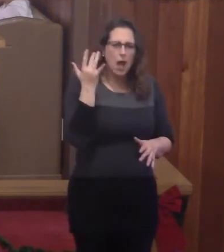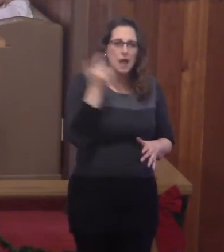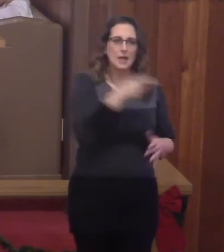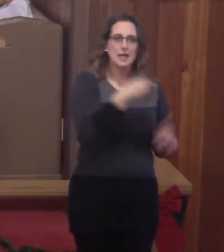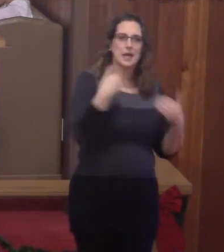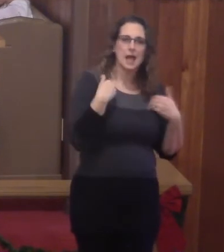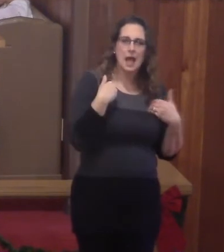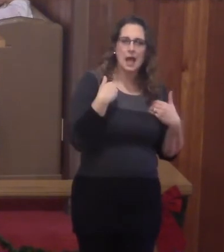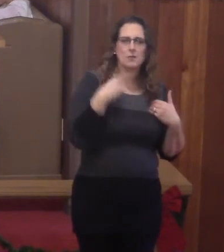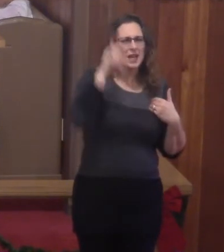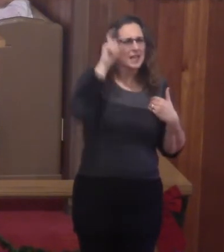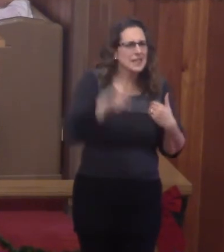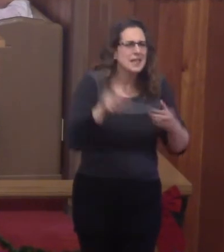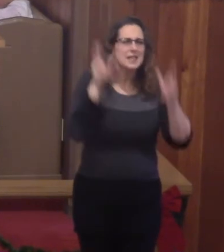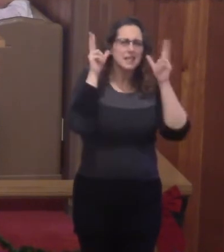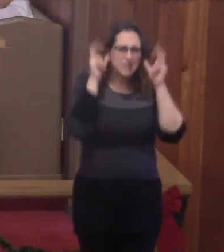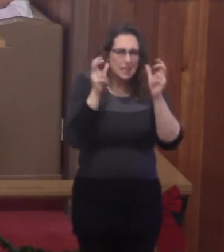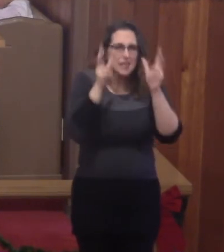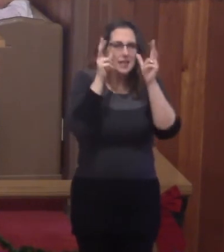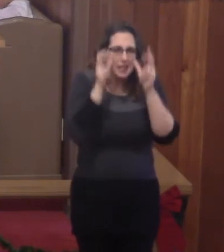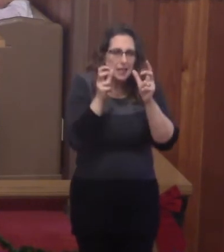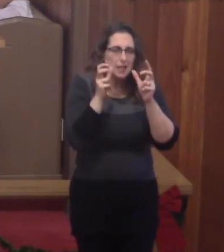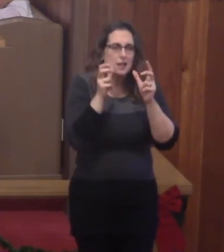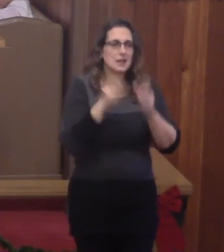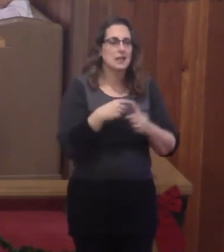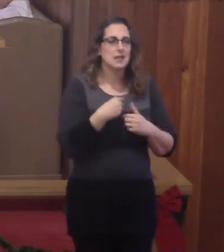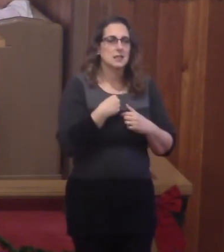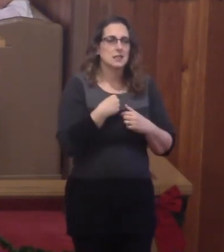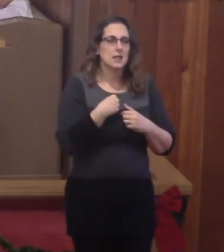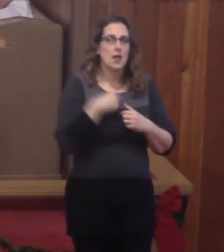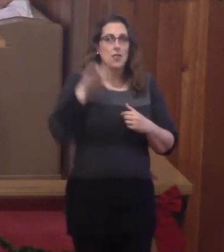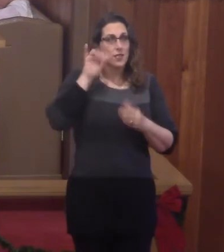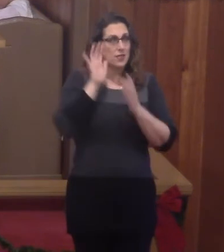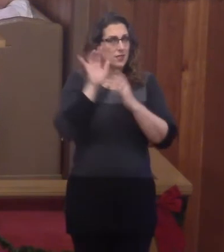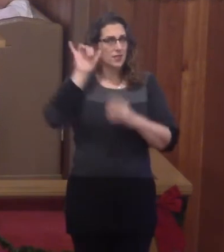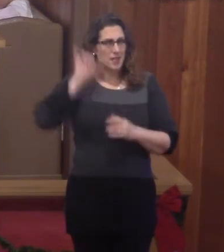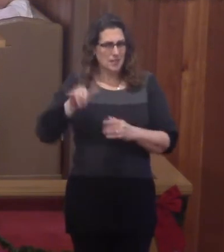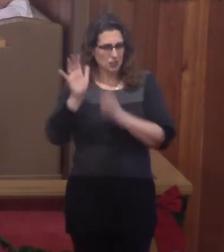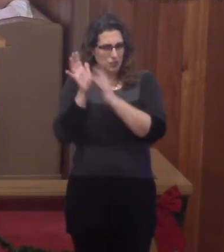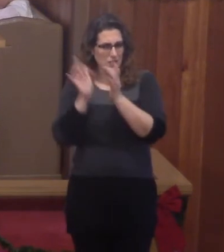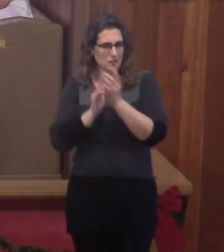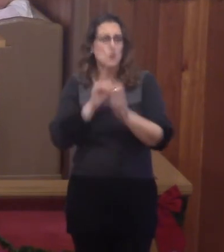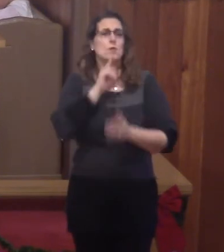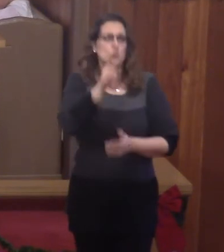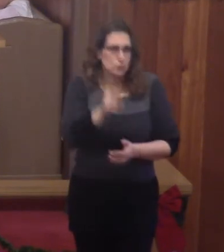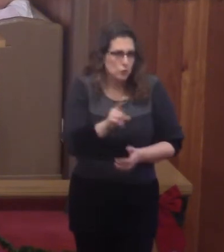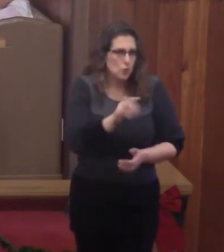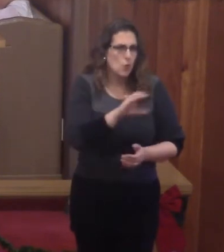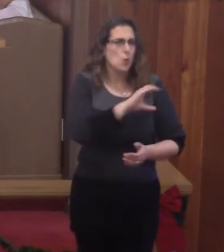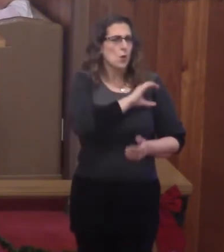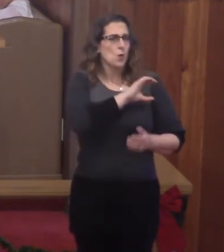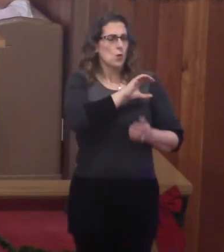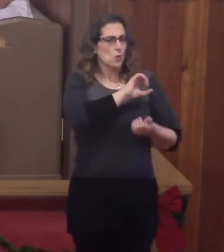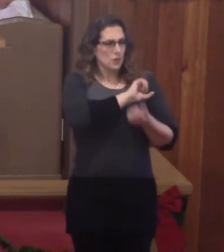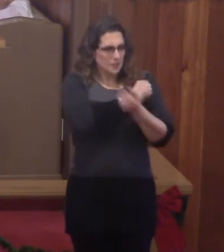to hear and be reassured that Jesus is the true Messiah who gave the blind their sight, cleansed the lepers,